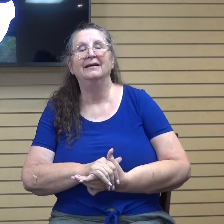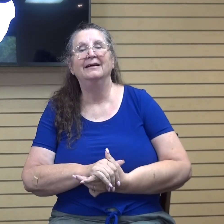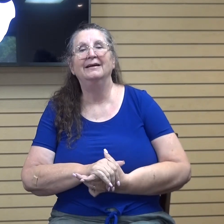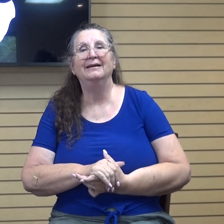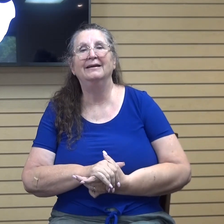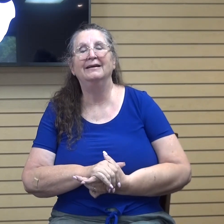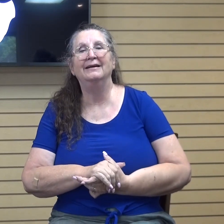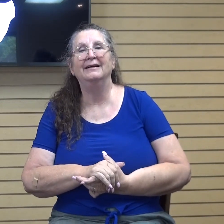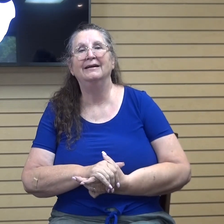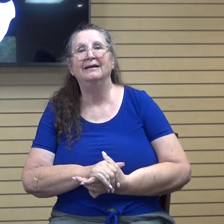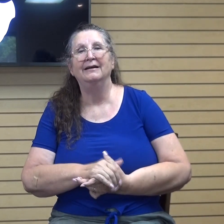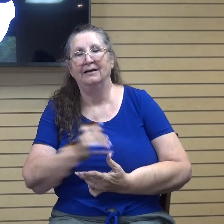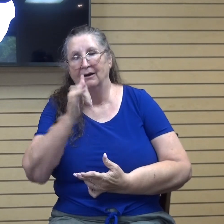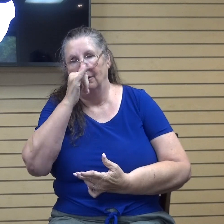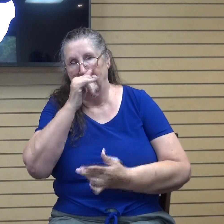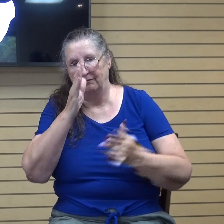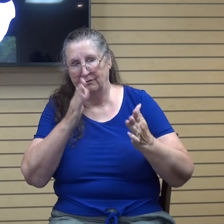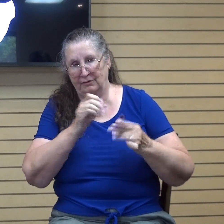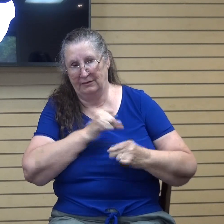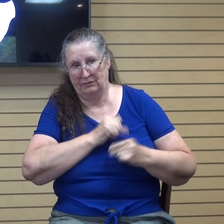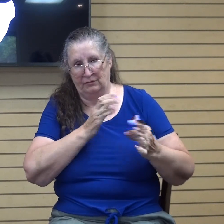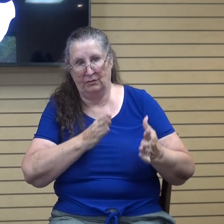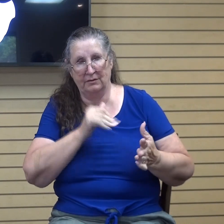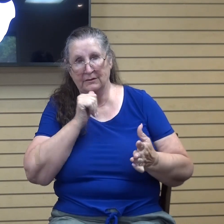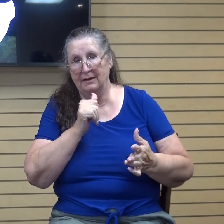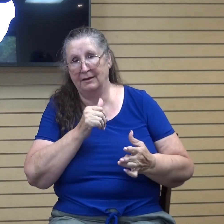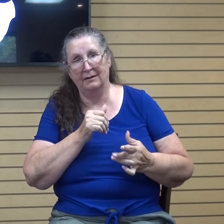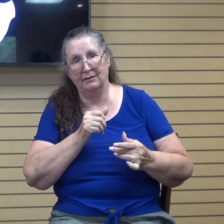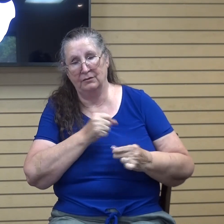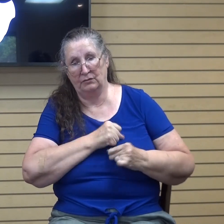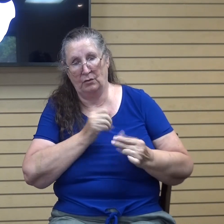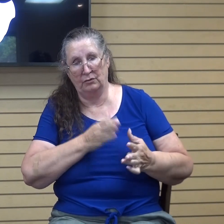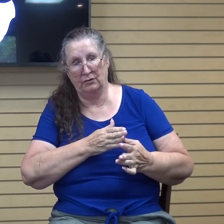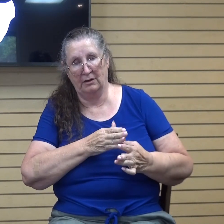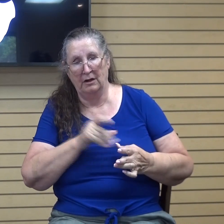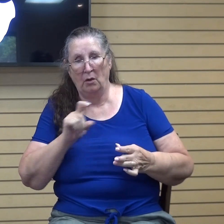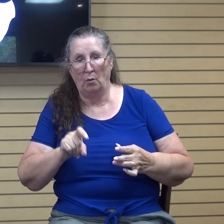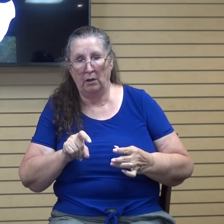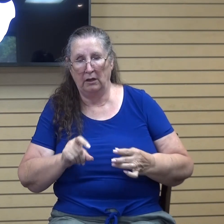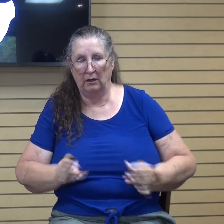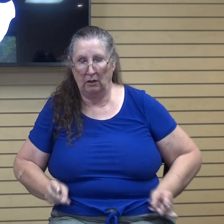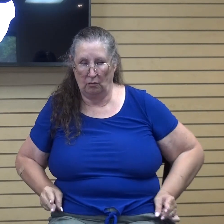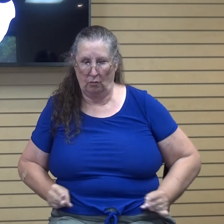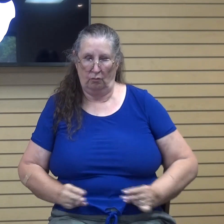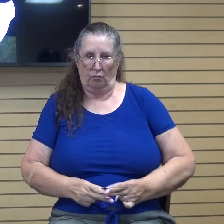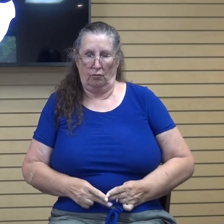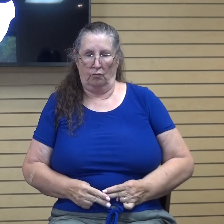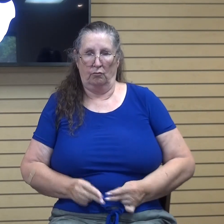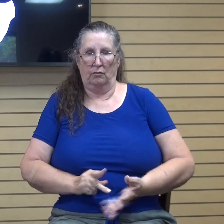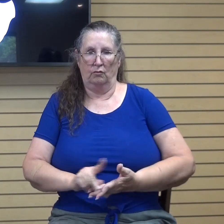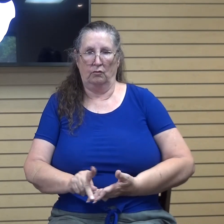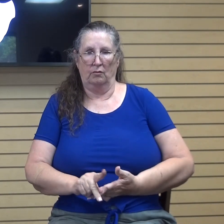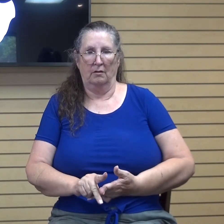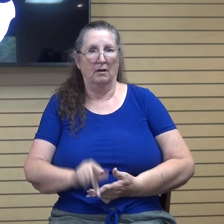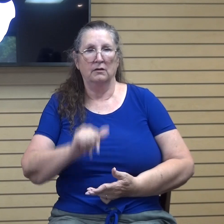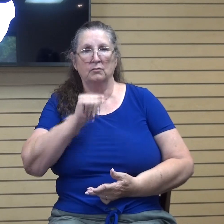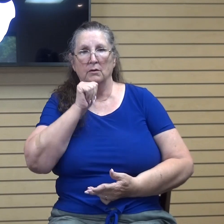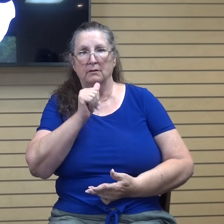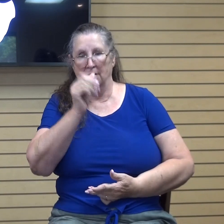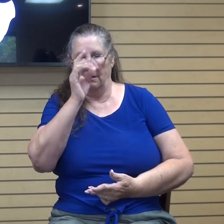foolish soldier is not a soldier at all. So we are to wear that belt to keep us from becoming a fool. When we put on the breastplate